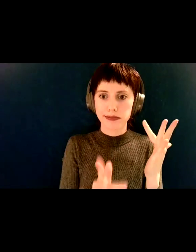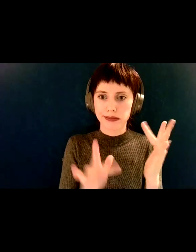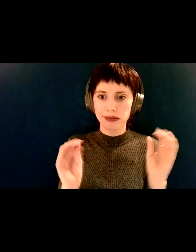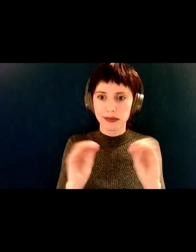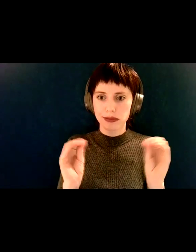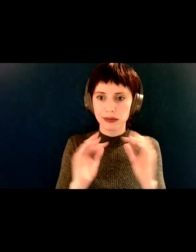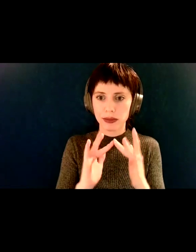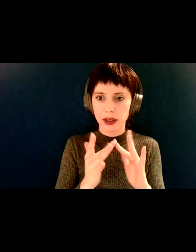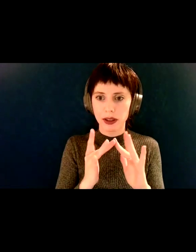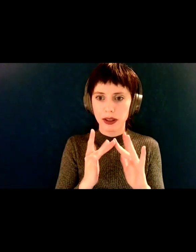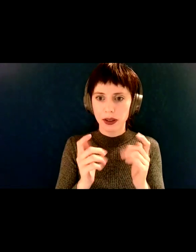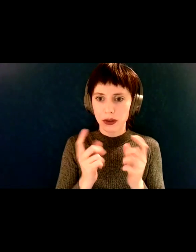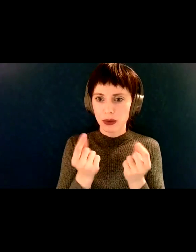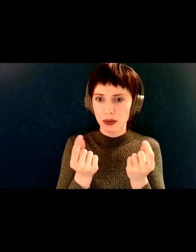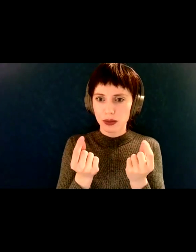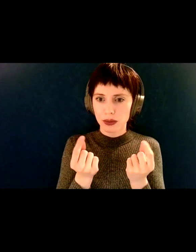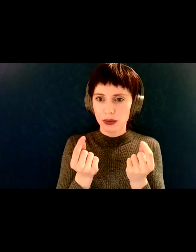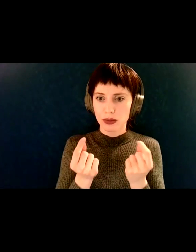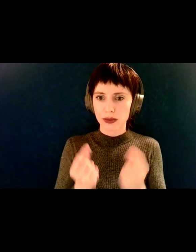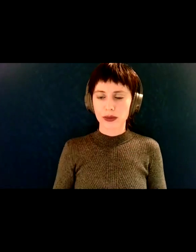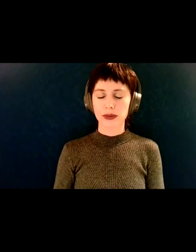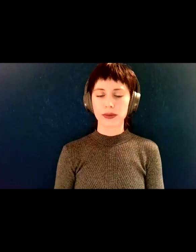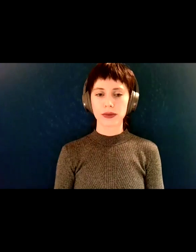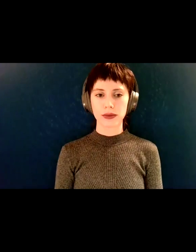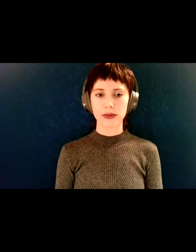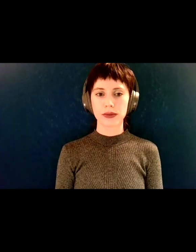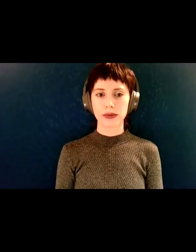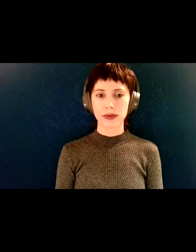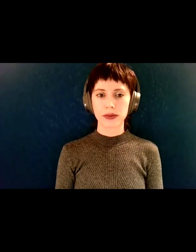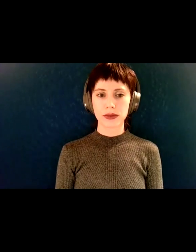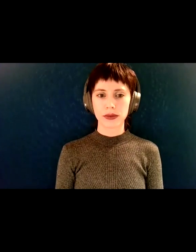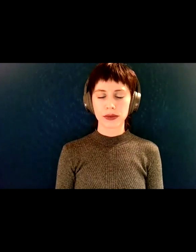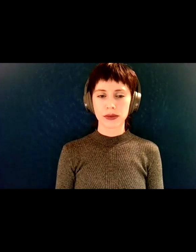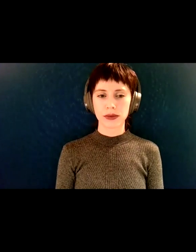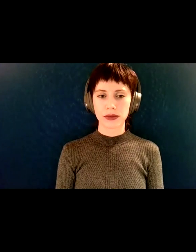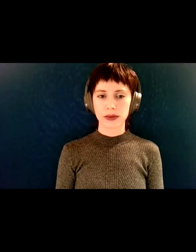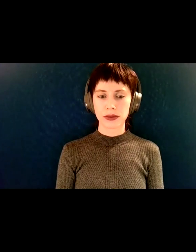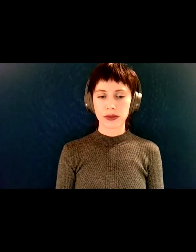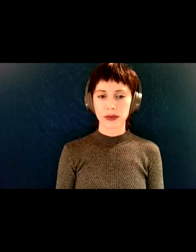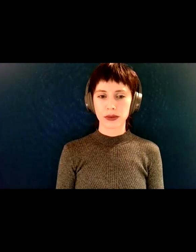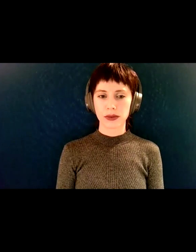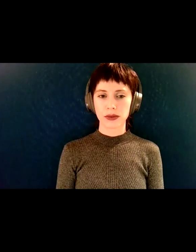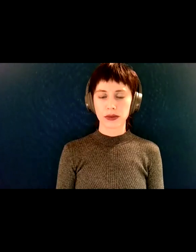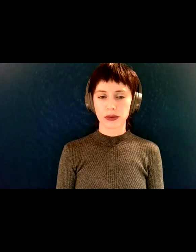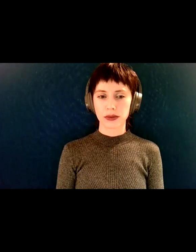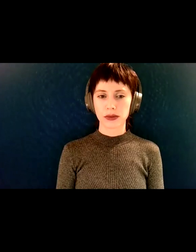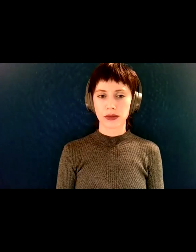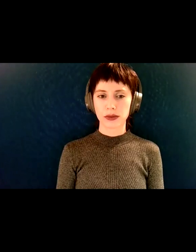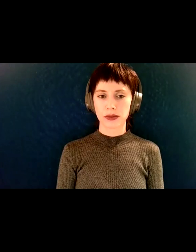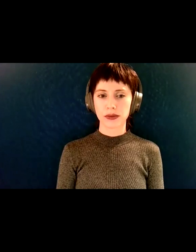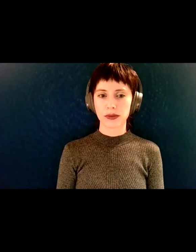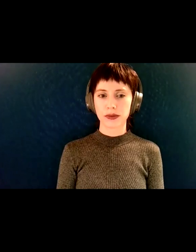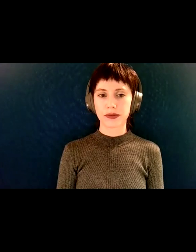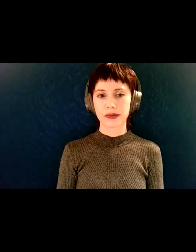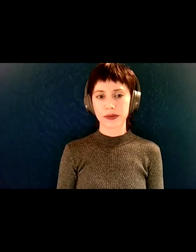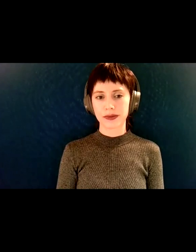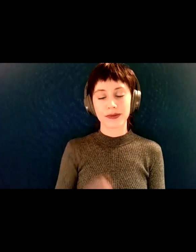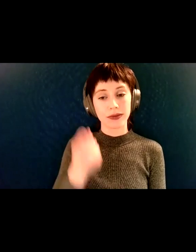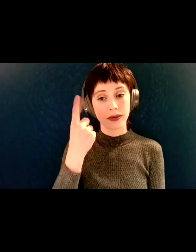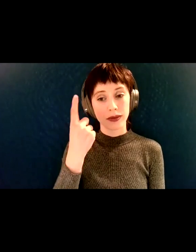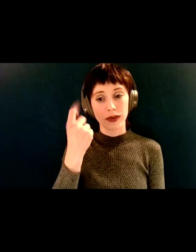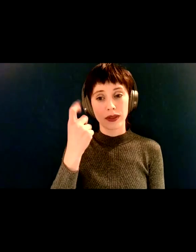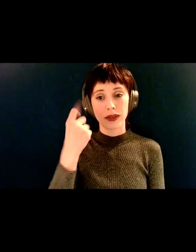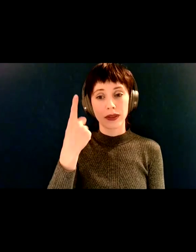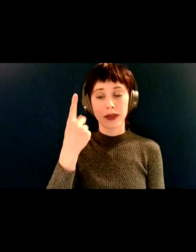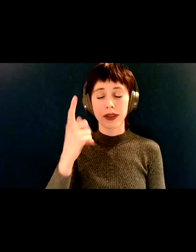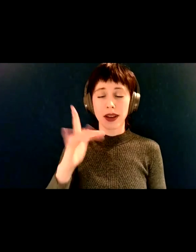perfect. We haven't. It's not perfect. have, yeah. But